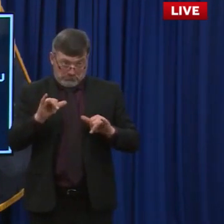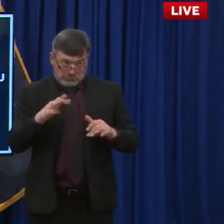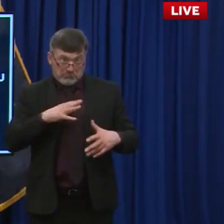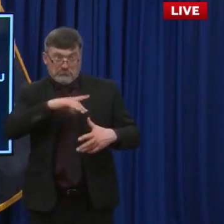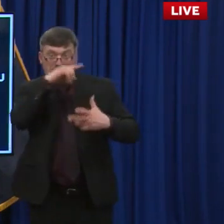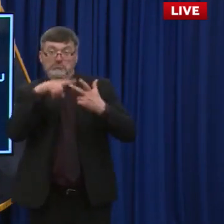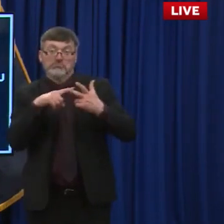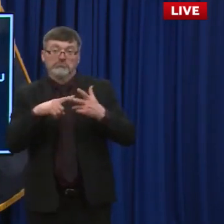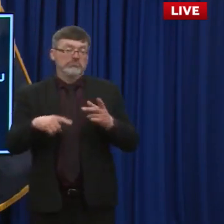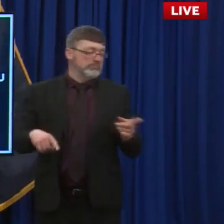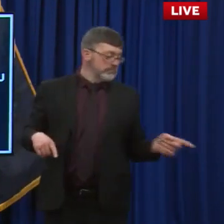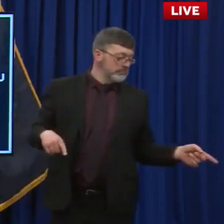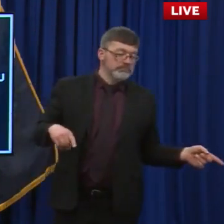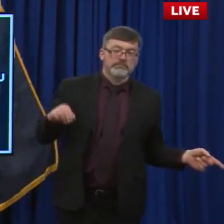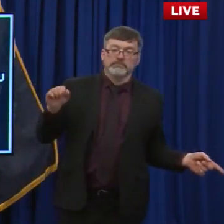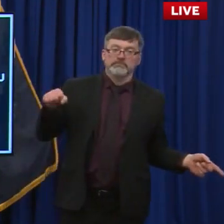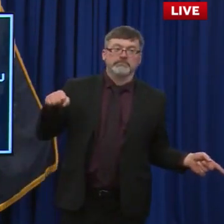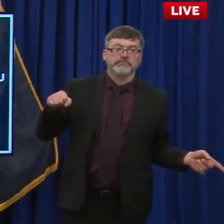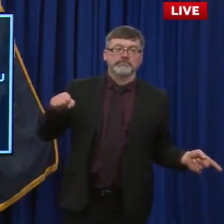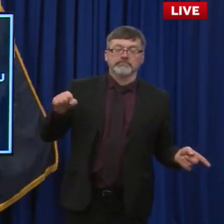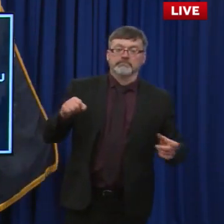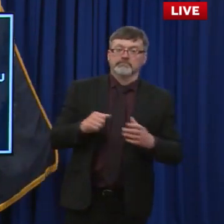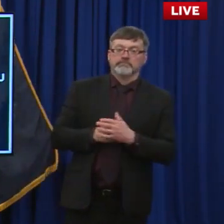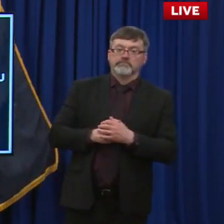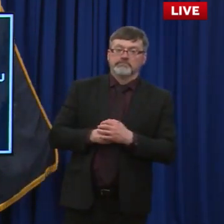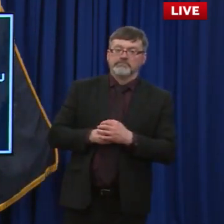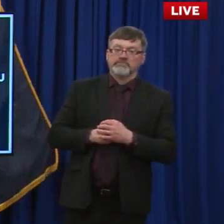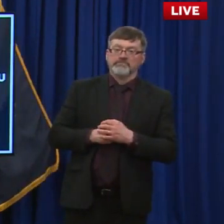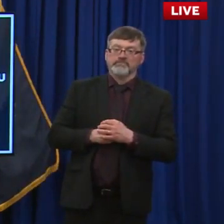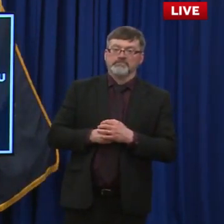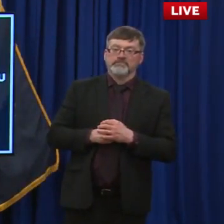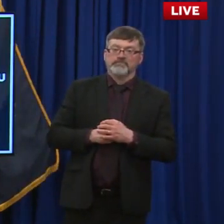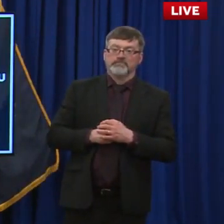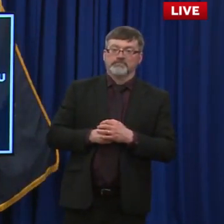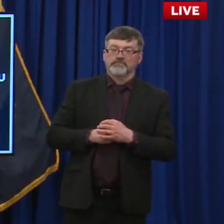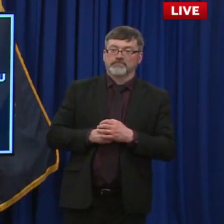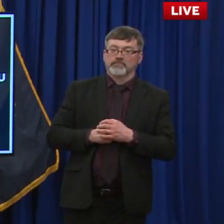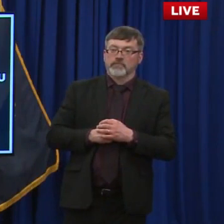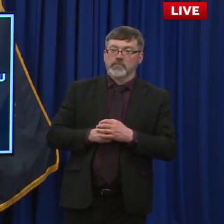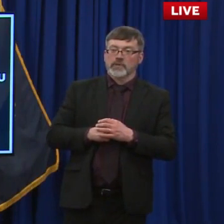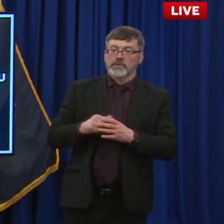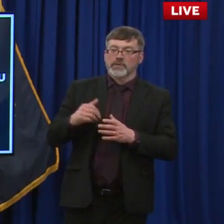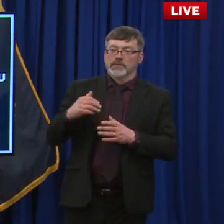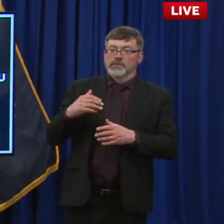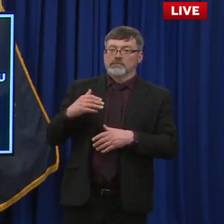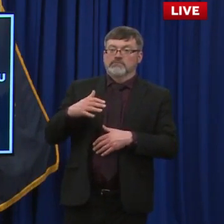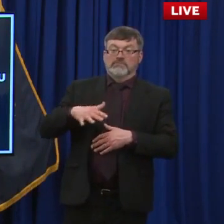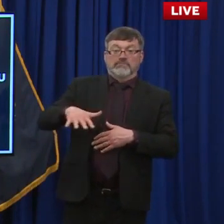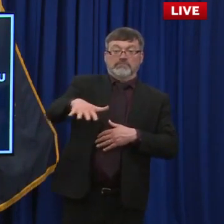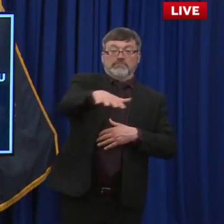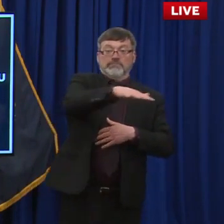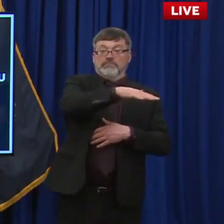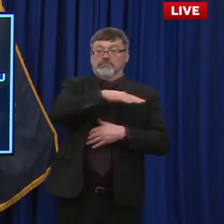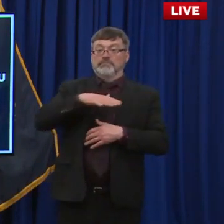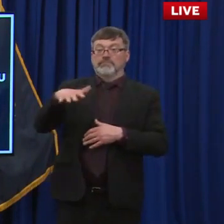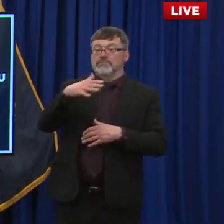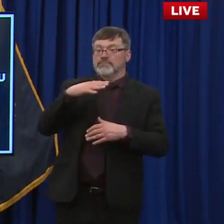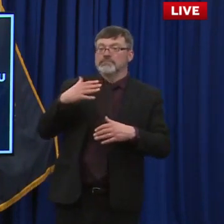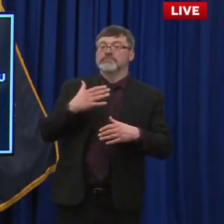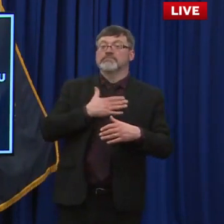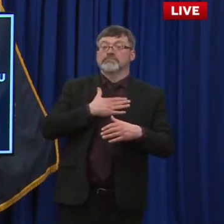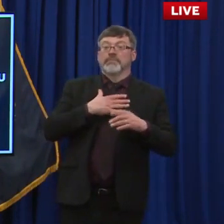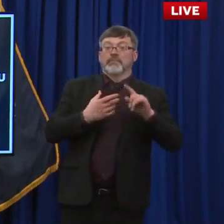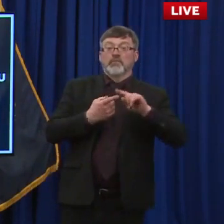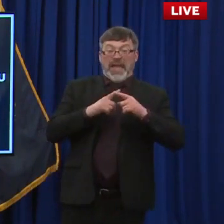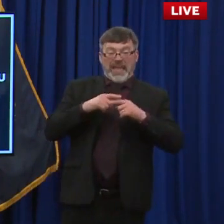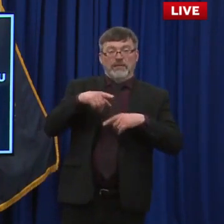Okay, this one, um, this one is for all my friends in the downtown area who are operating bars and restaurants that have